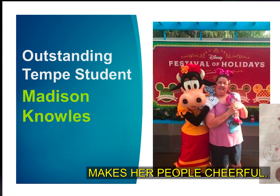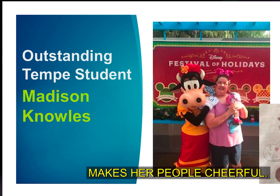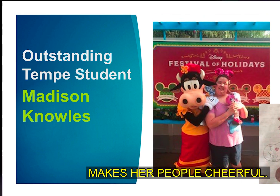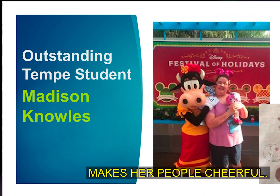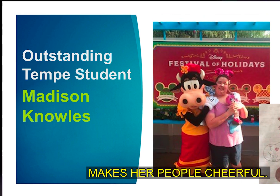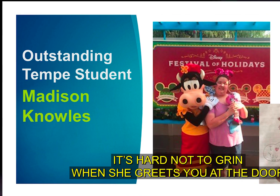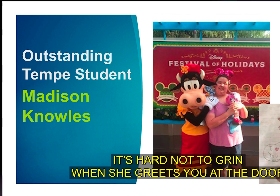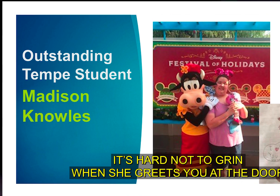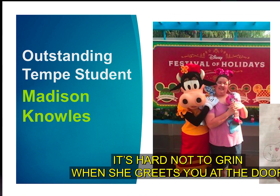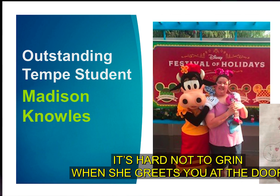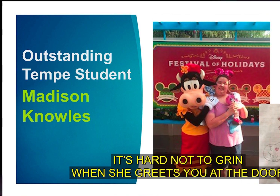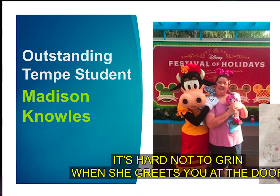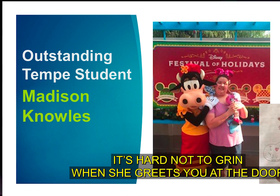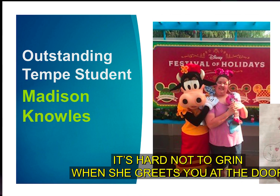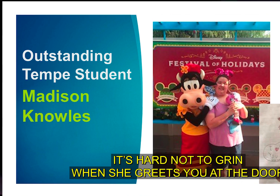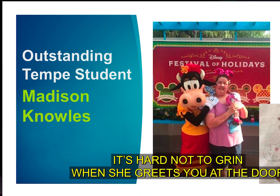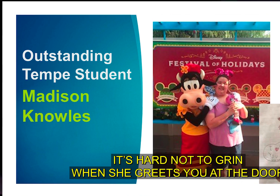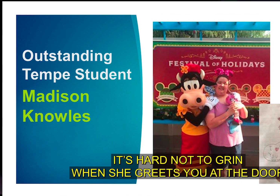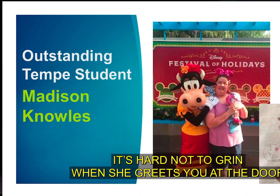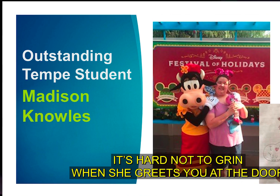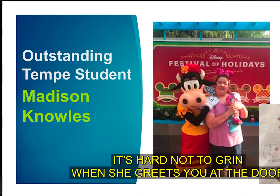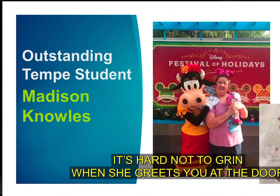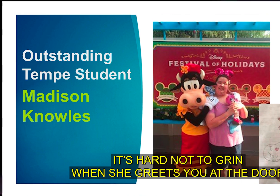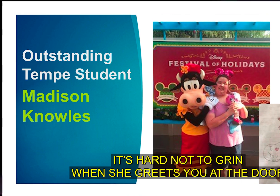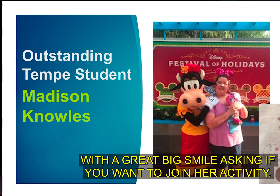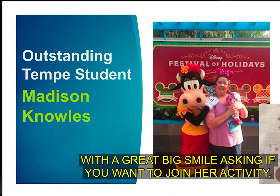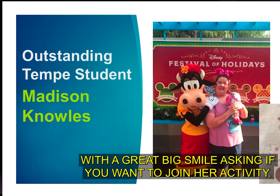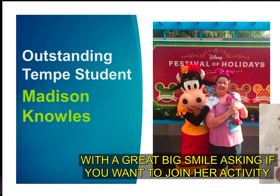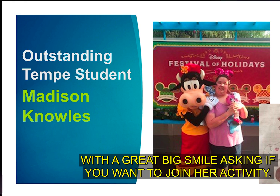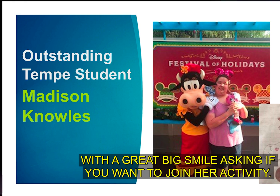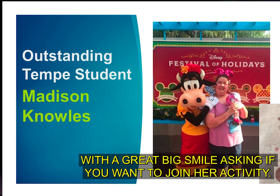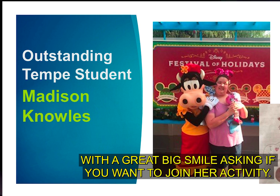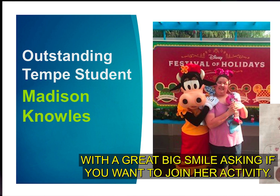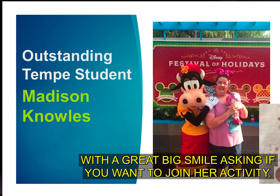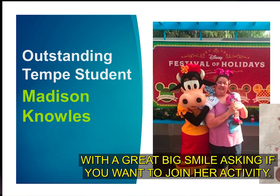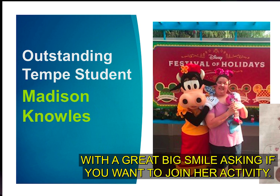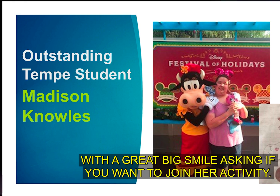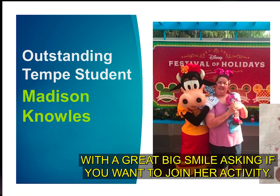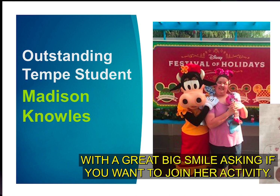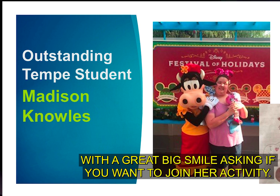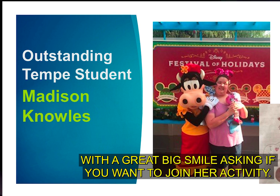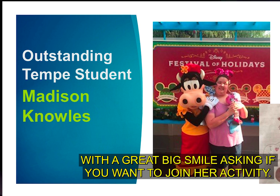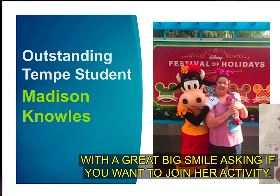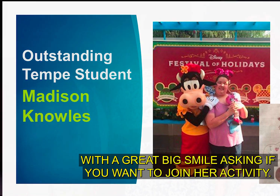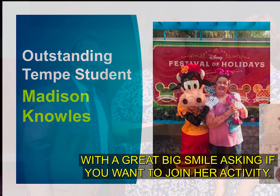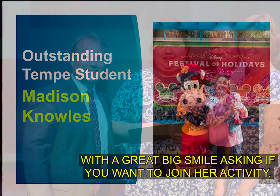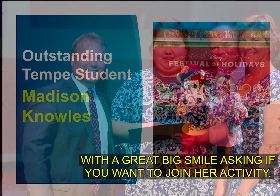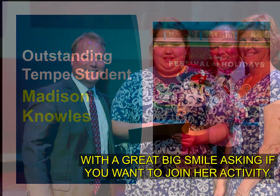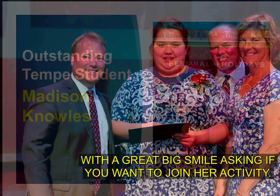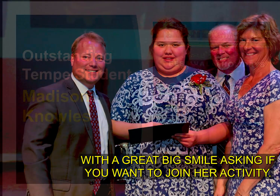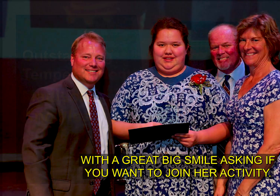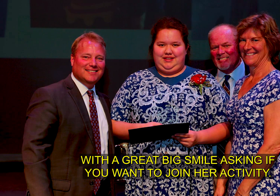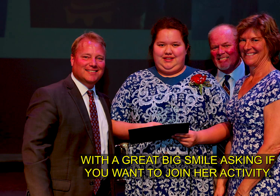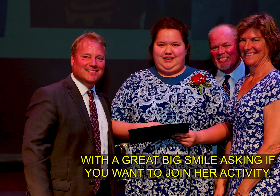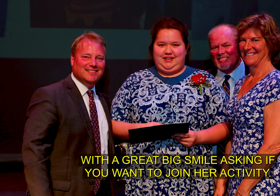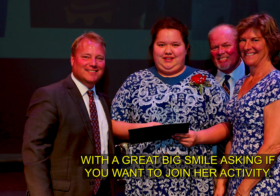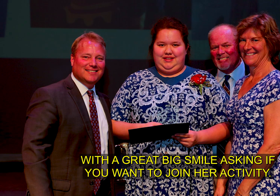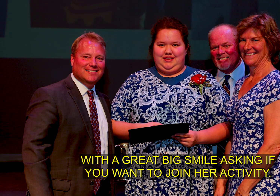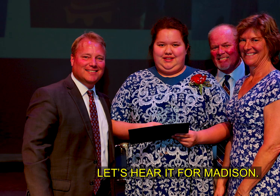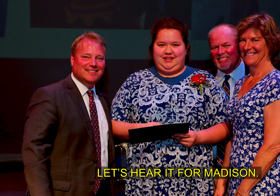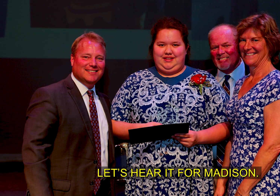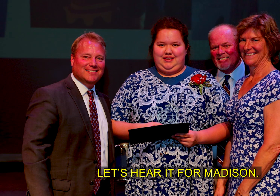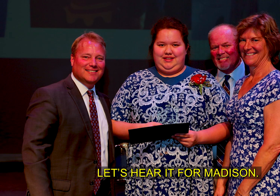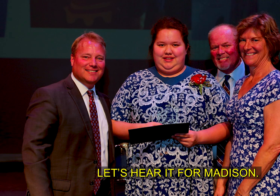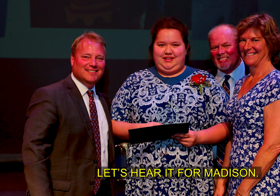it's hard not to grin when she greets you at the door with a great big smile asking if you want to join her in an activity